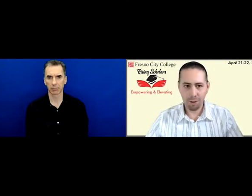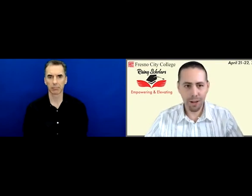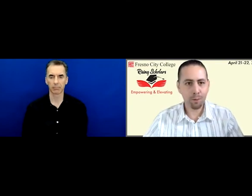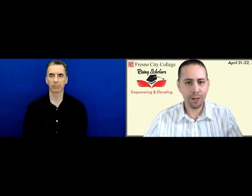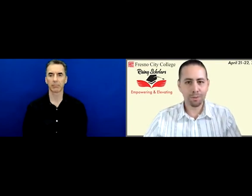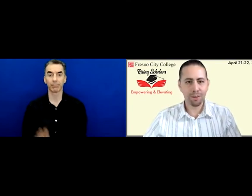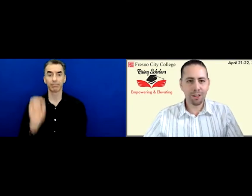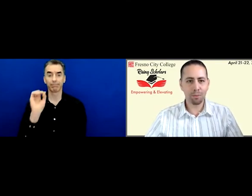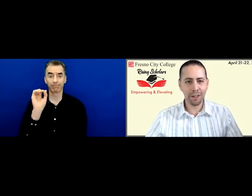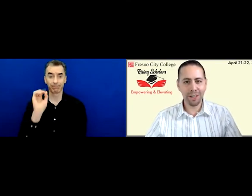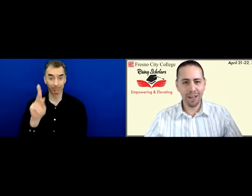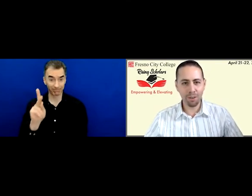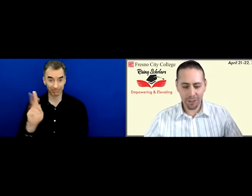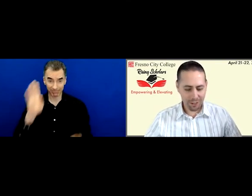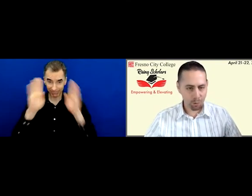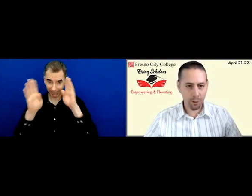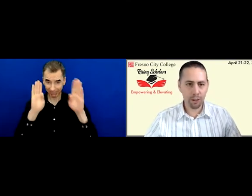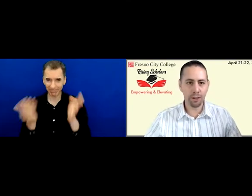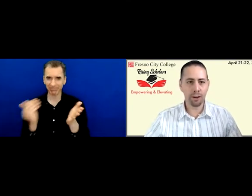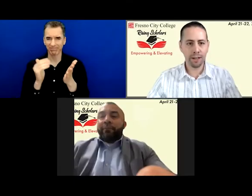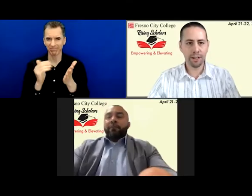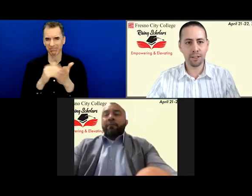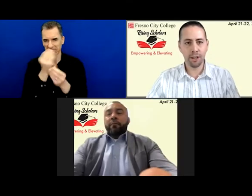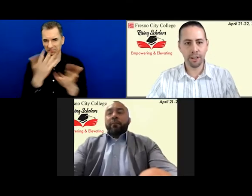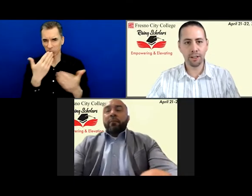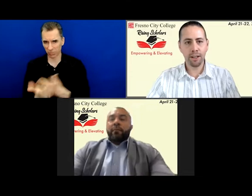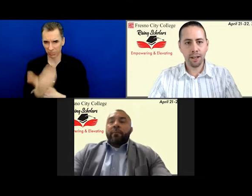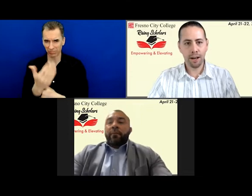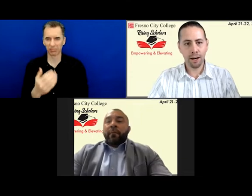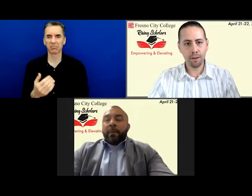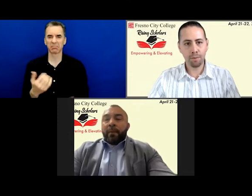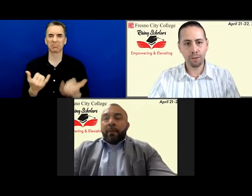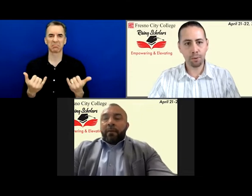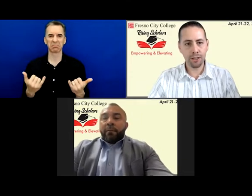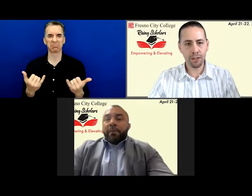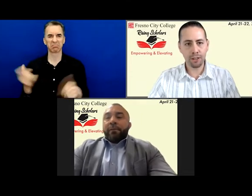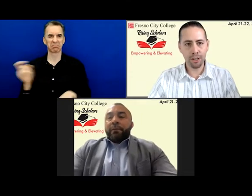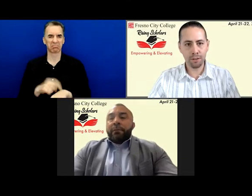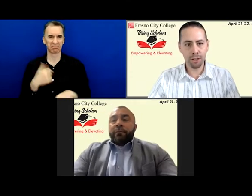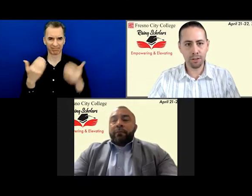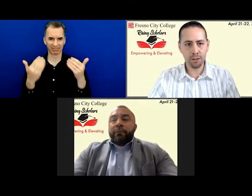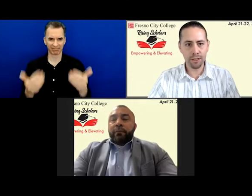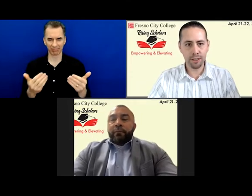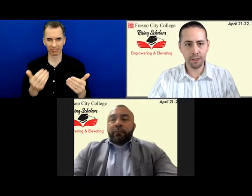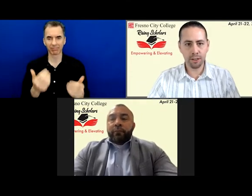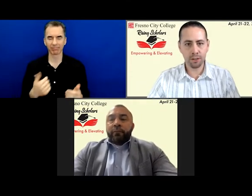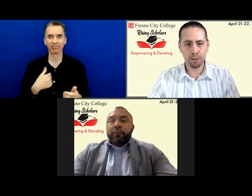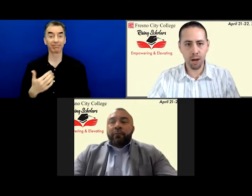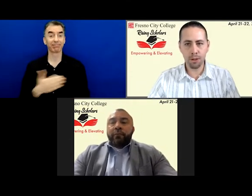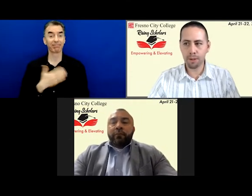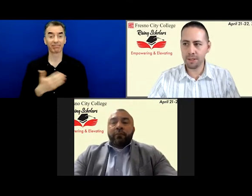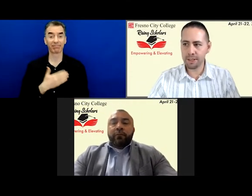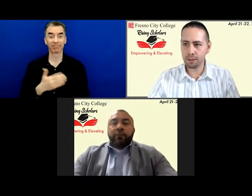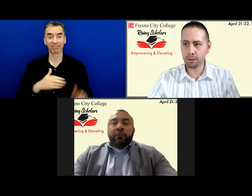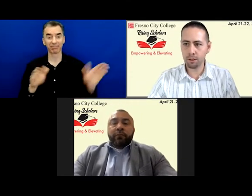All right, well, good morning again, everyone. We are going to go ahead and get started. I had the pleasure of introducing Dr.